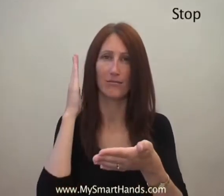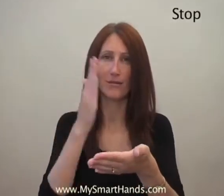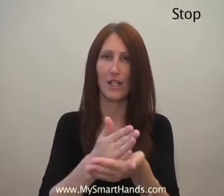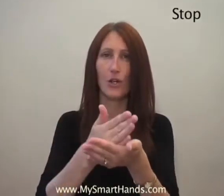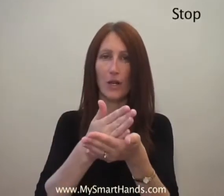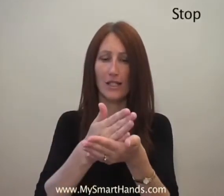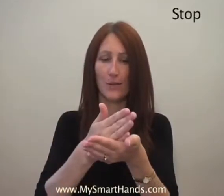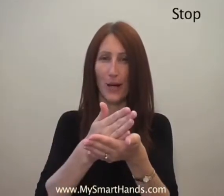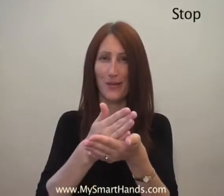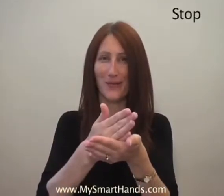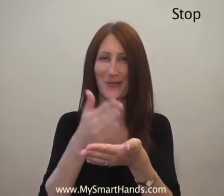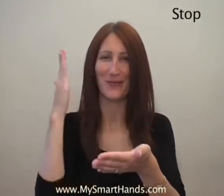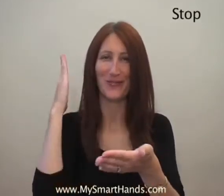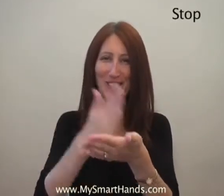It's a good one to teach babes. Stop.